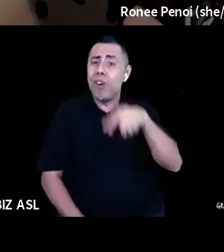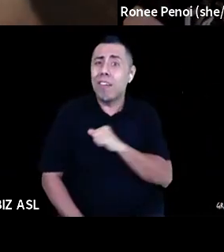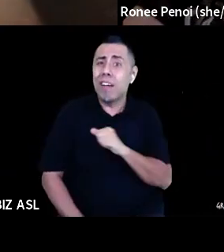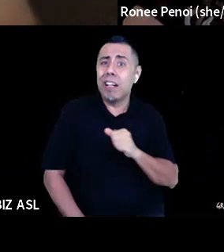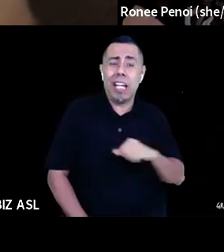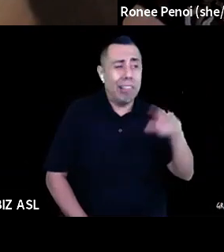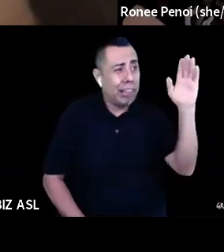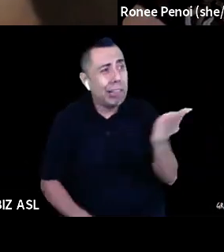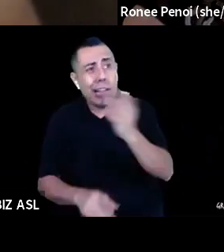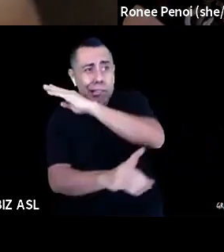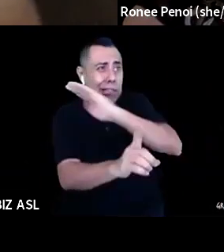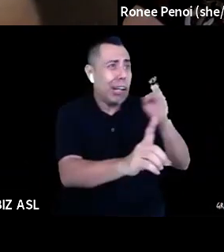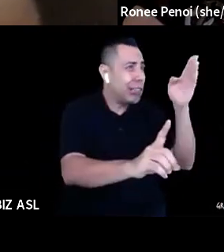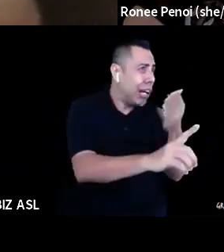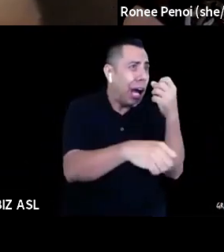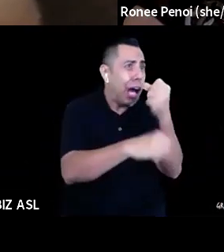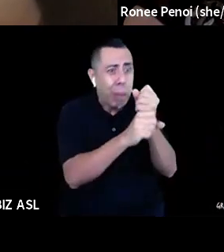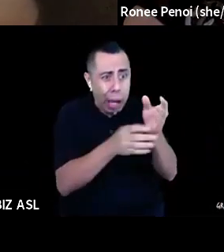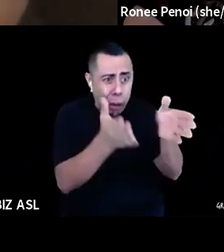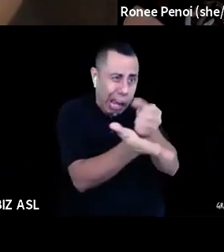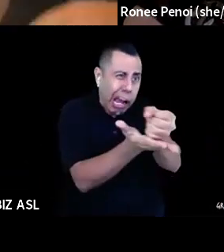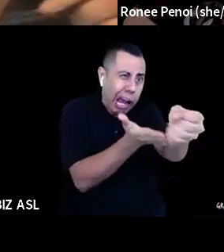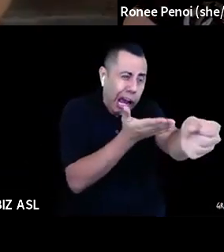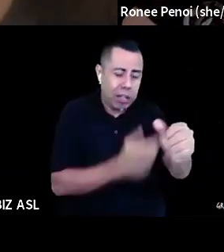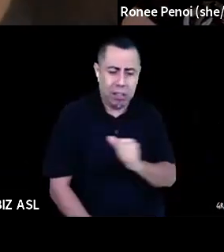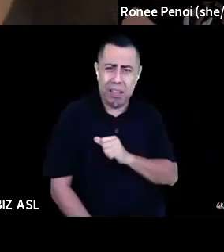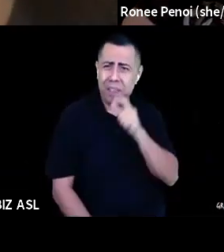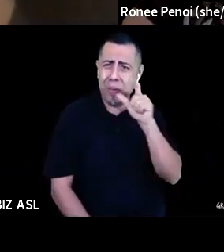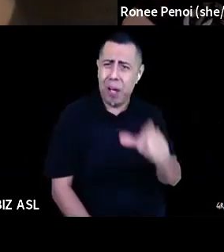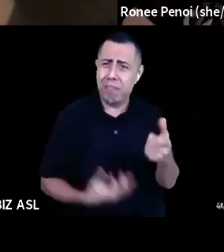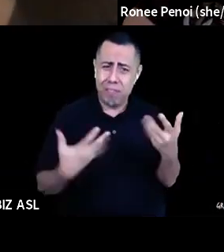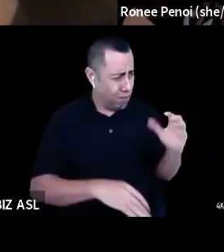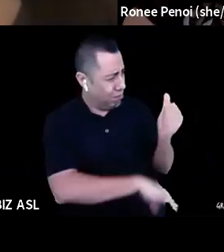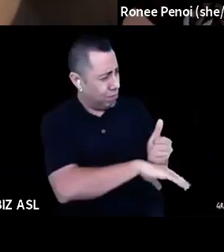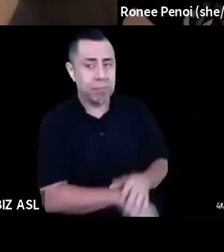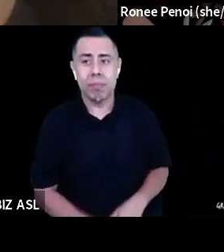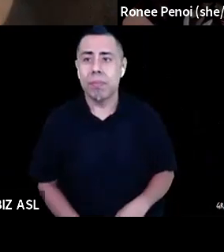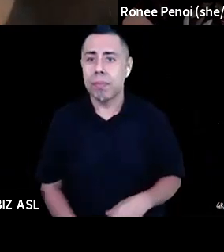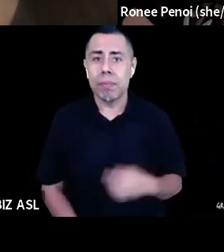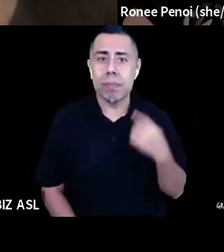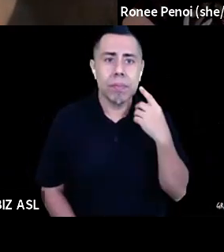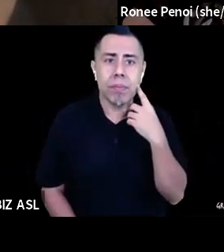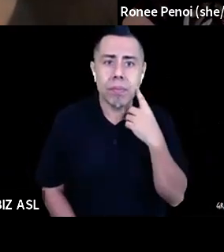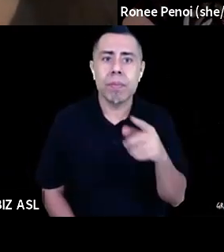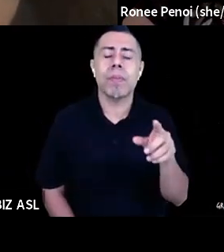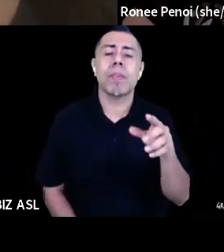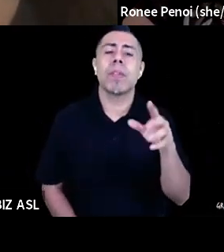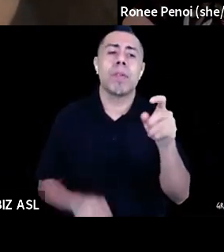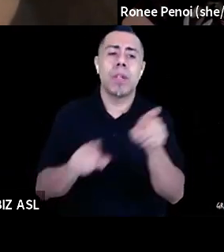Yeah, Tara, I want to also shout out, um, the work that Sarah Bellamy and Penumbra Theatre are doing. I don't know if folks saw